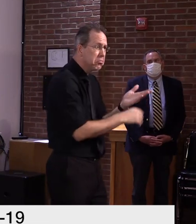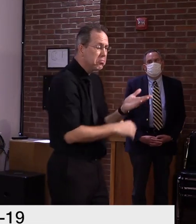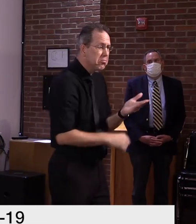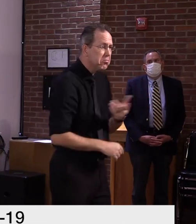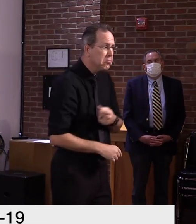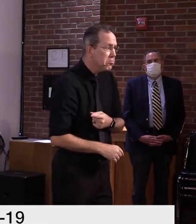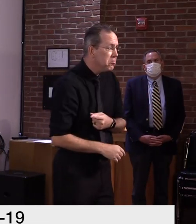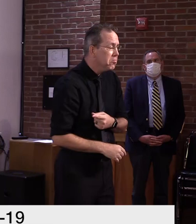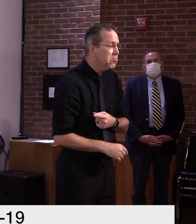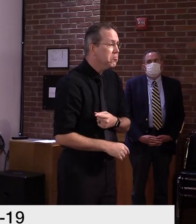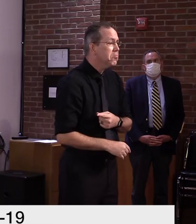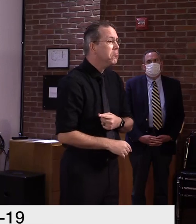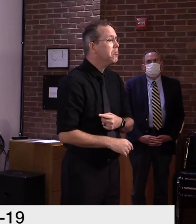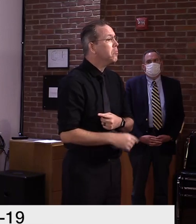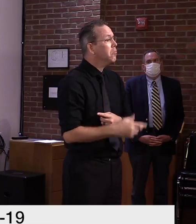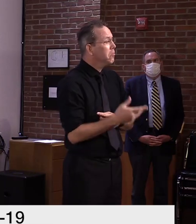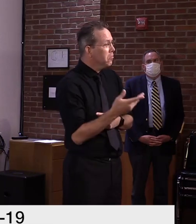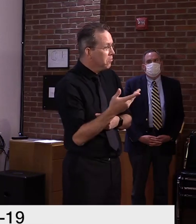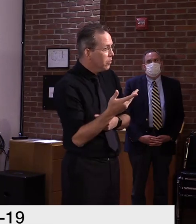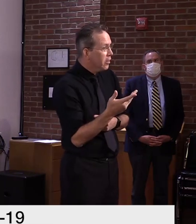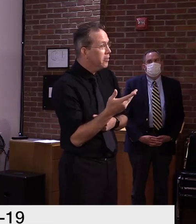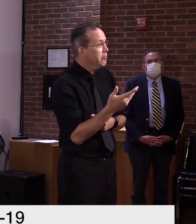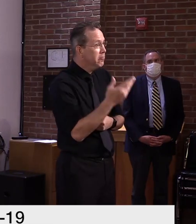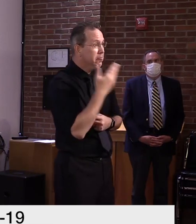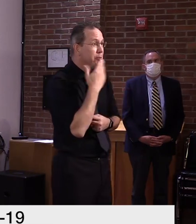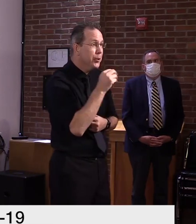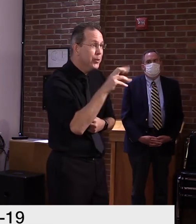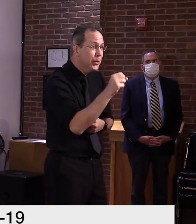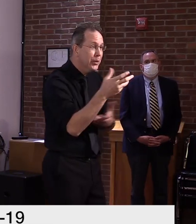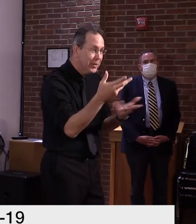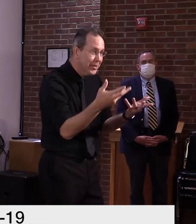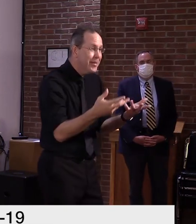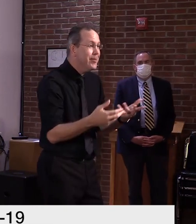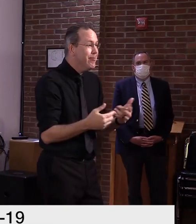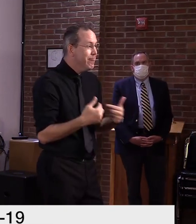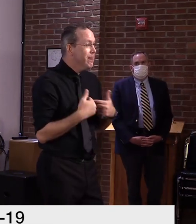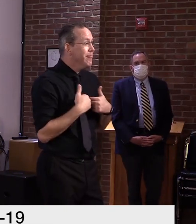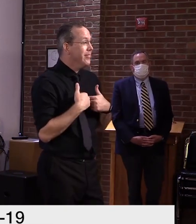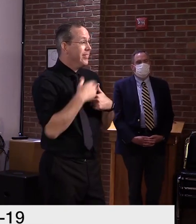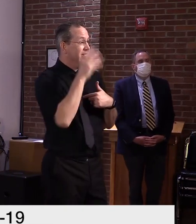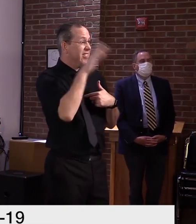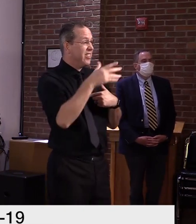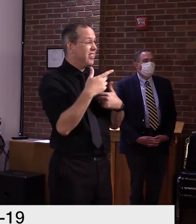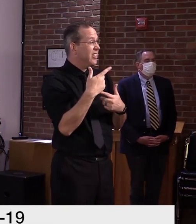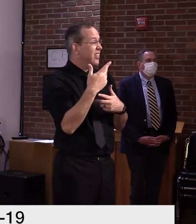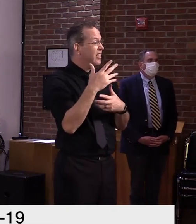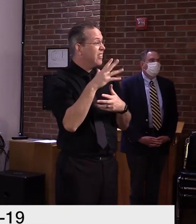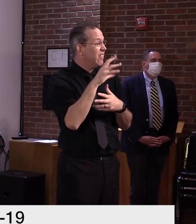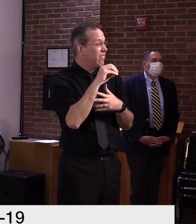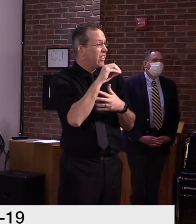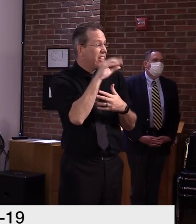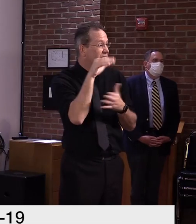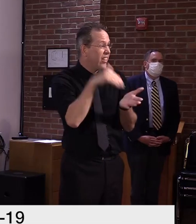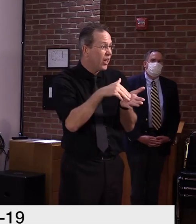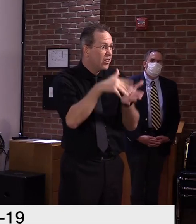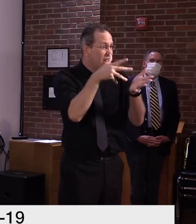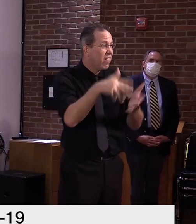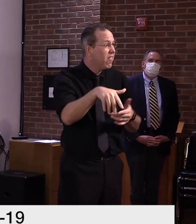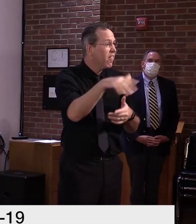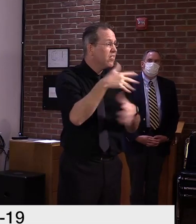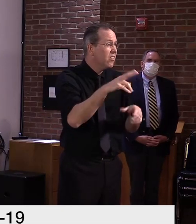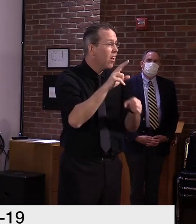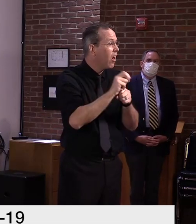moving in the right direction, but we still have 50,000 Vermonters unemployed on either